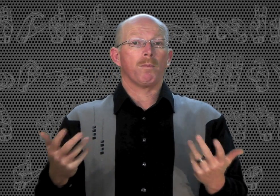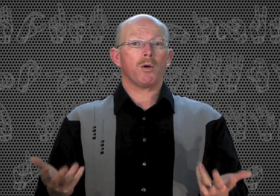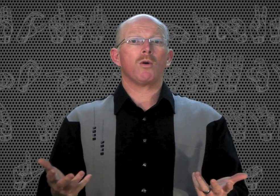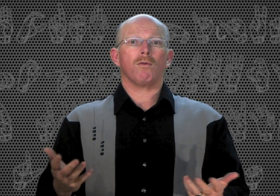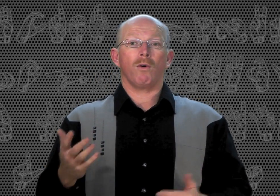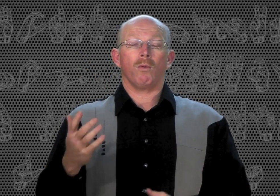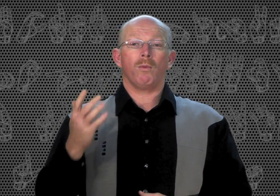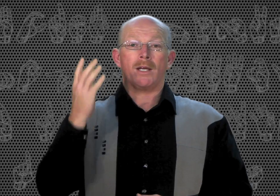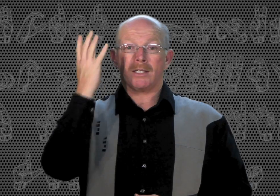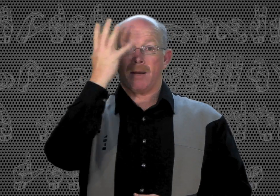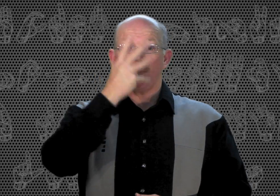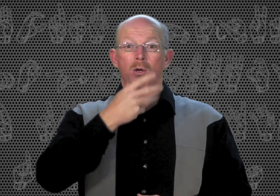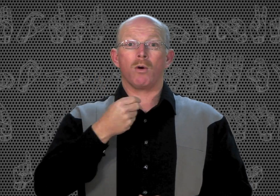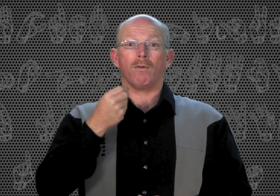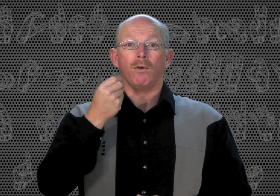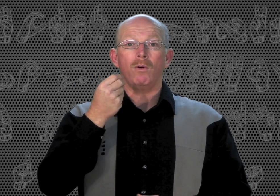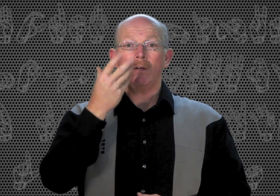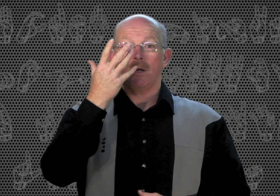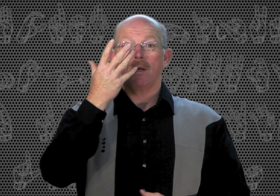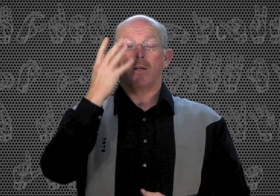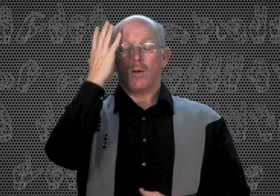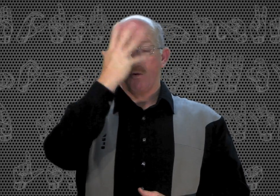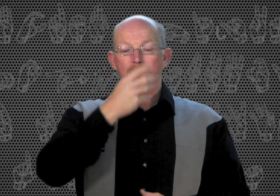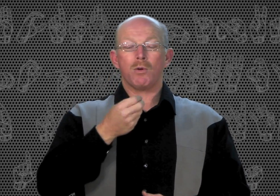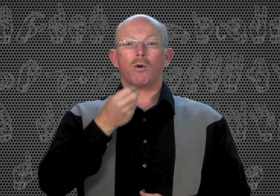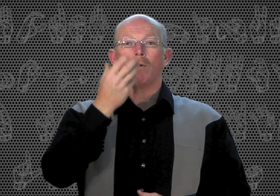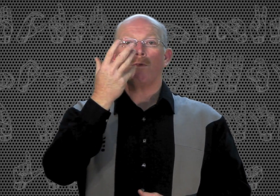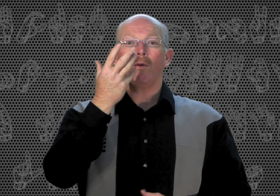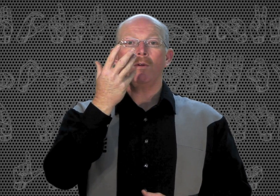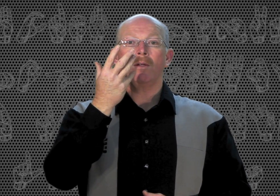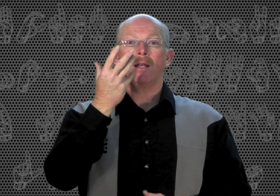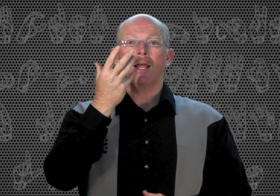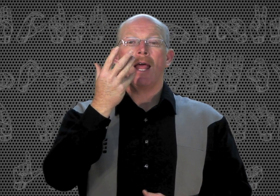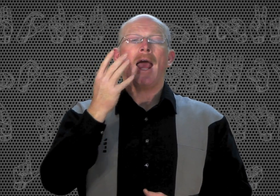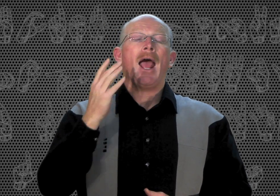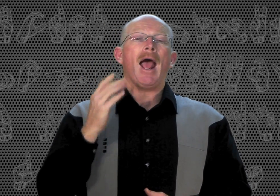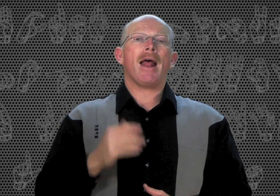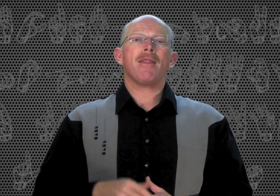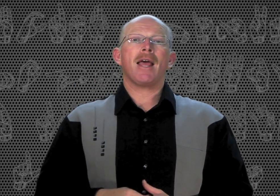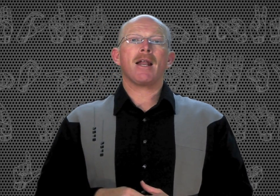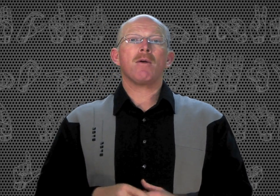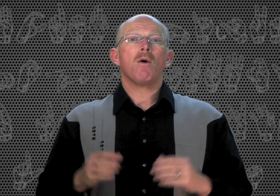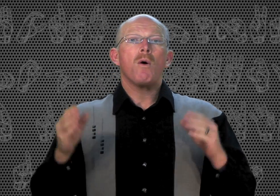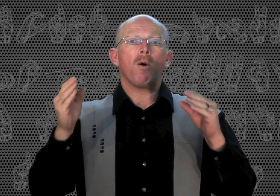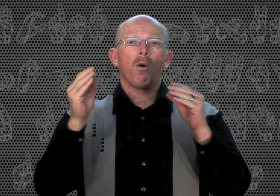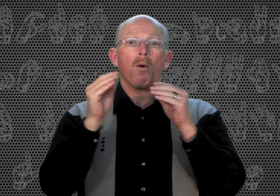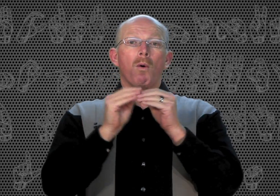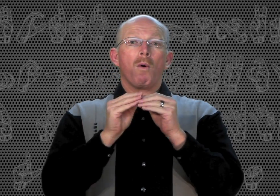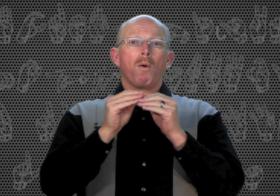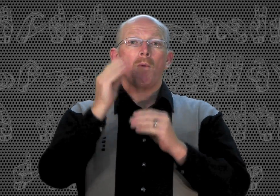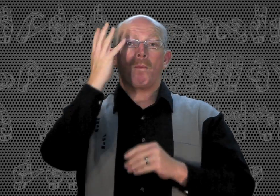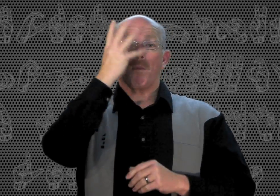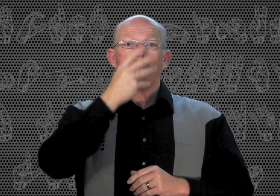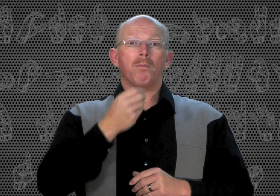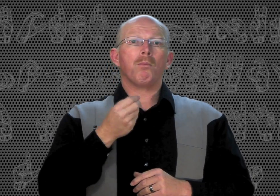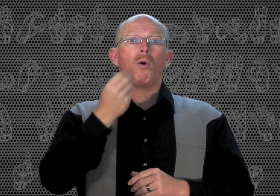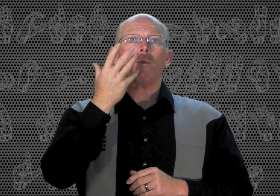beautiful. We could say beautiful, beautiful, and then more